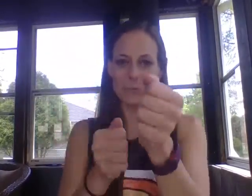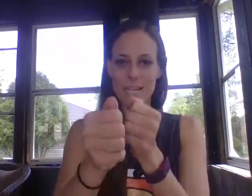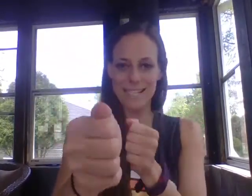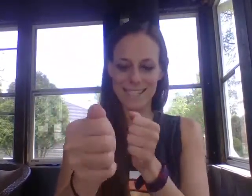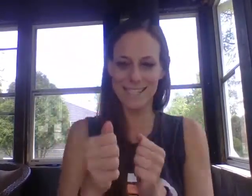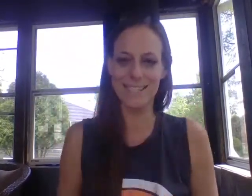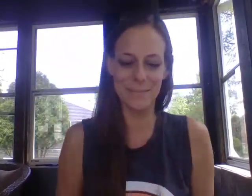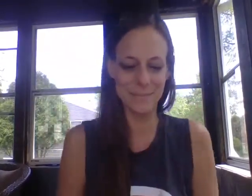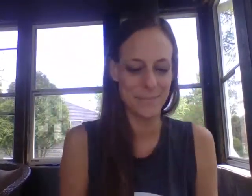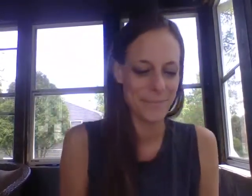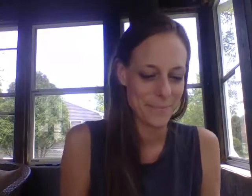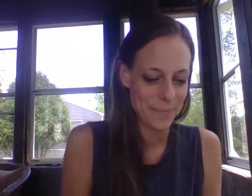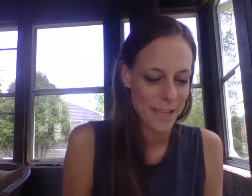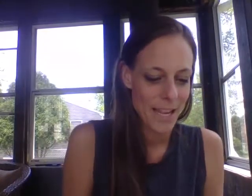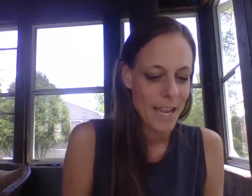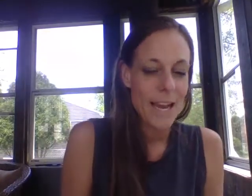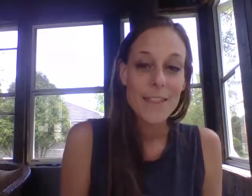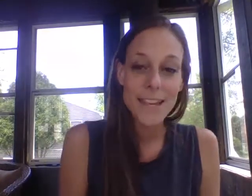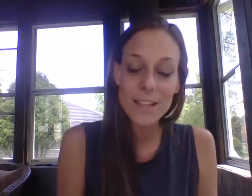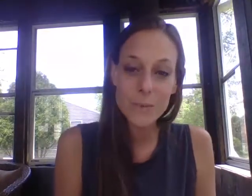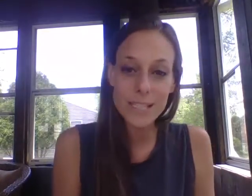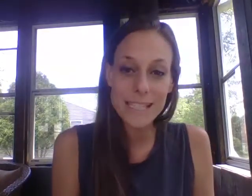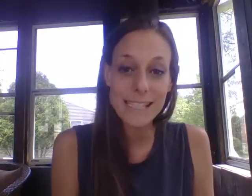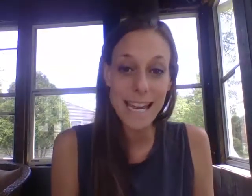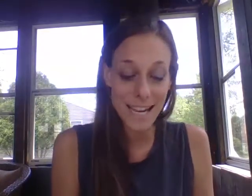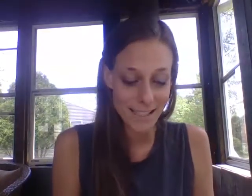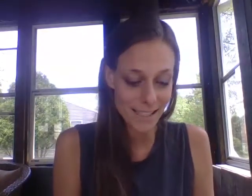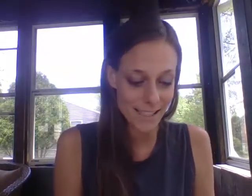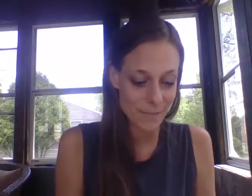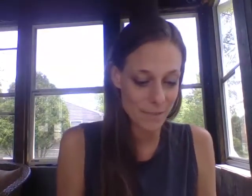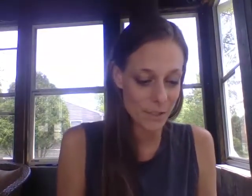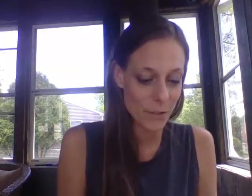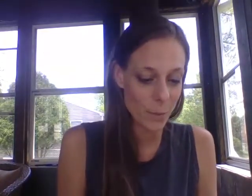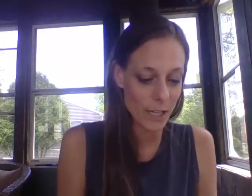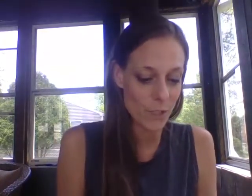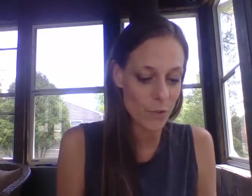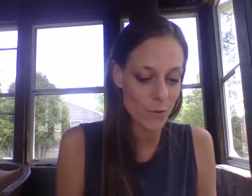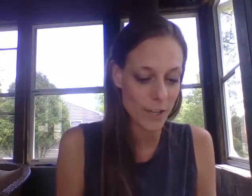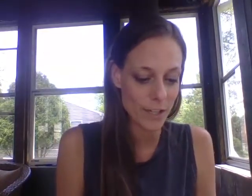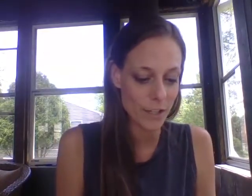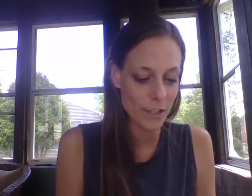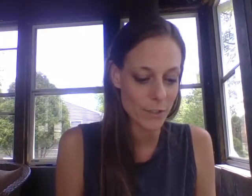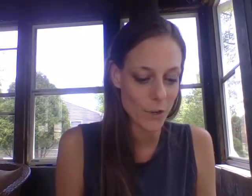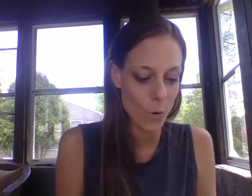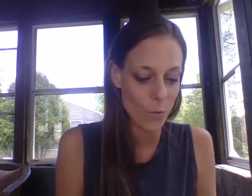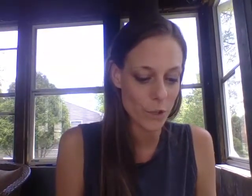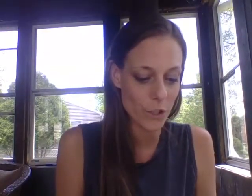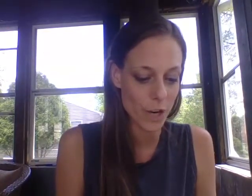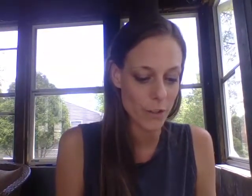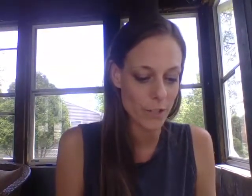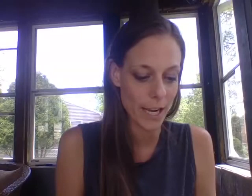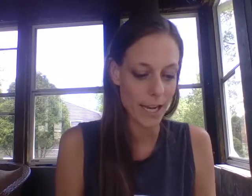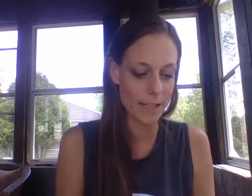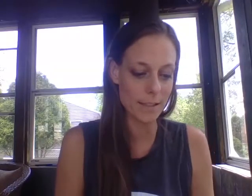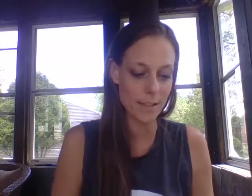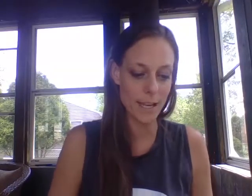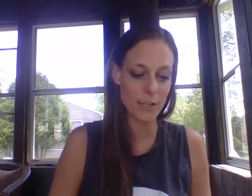race the next one is dance you swing two fingers over your other hand and